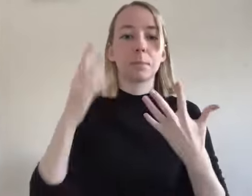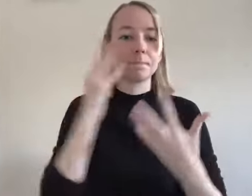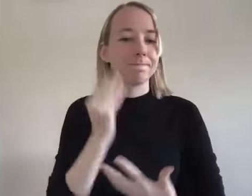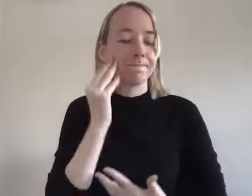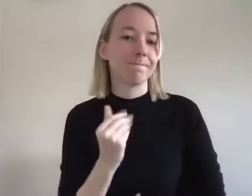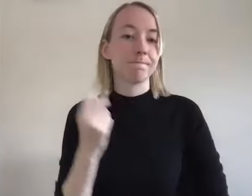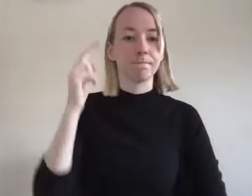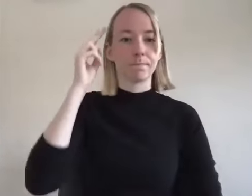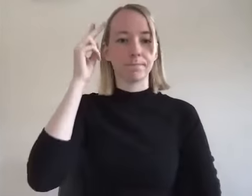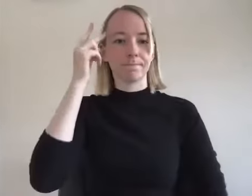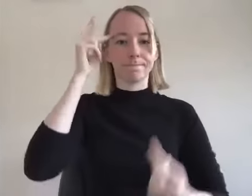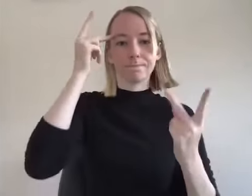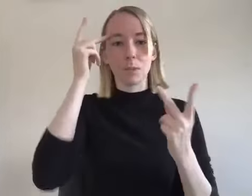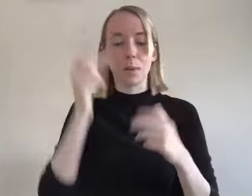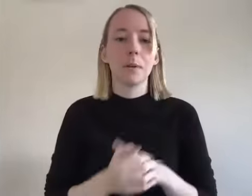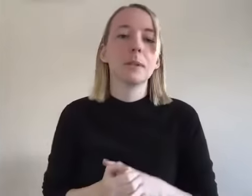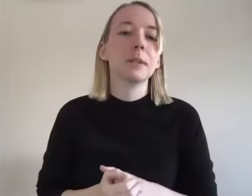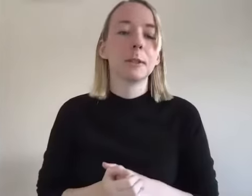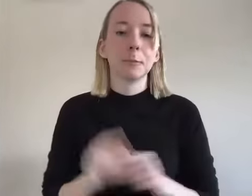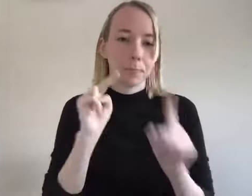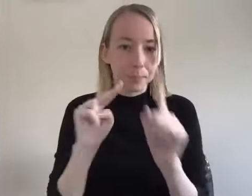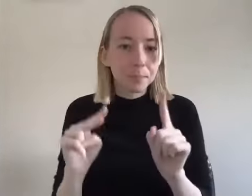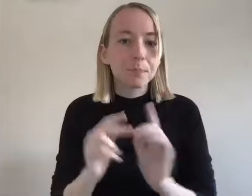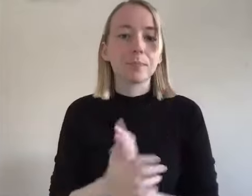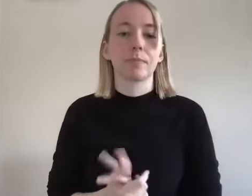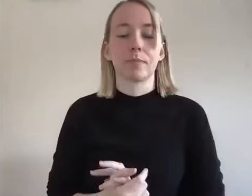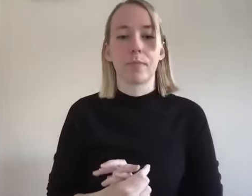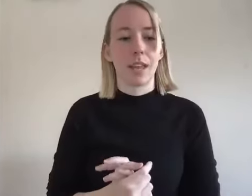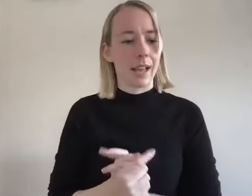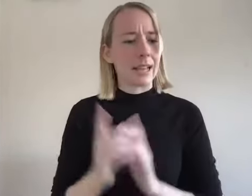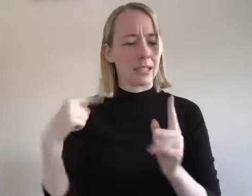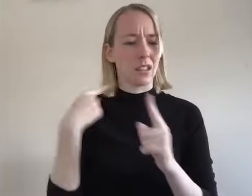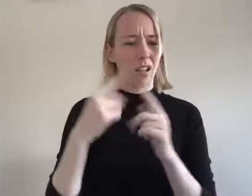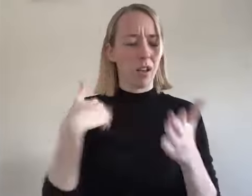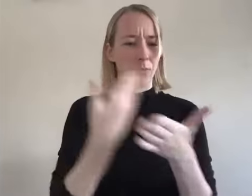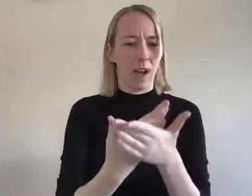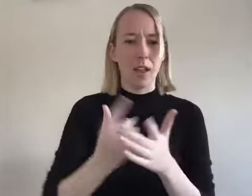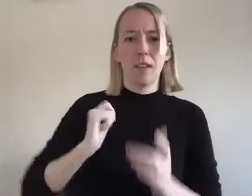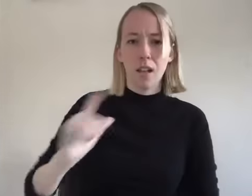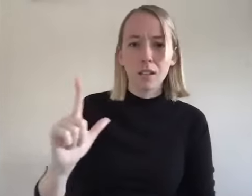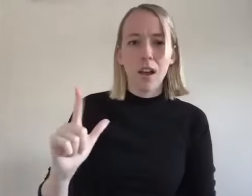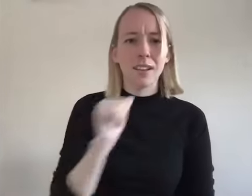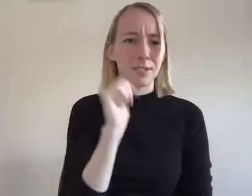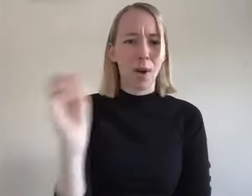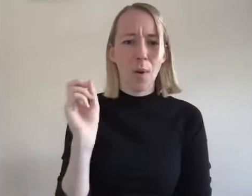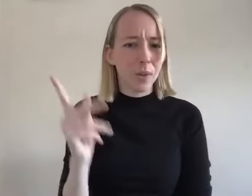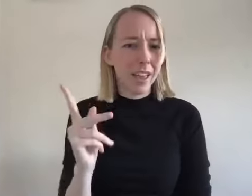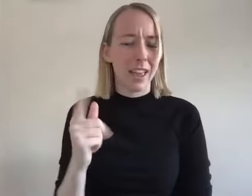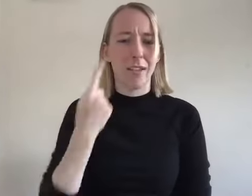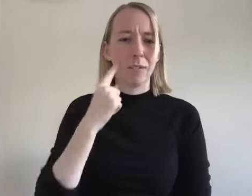reached alan on and i realized that um that you know me it's it's not okay anymore for